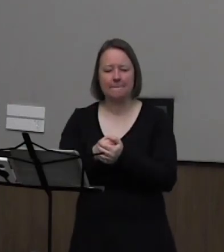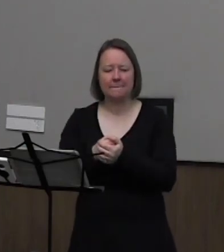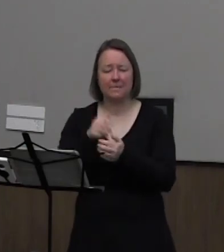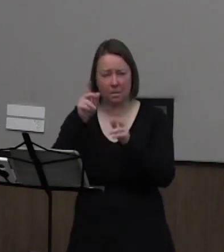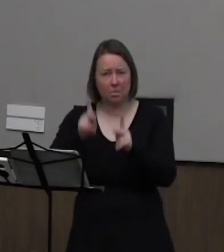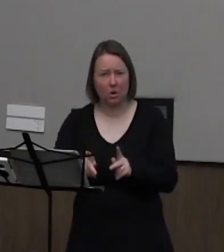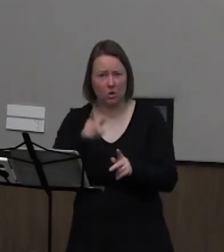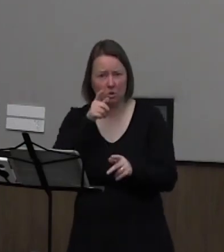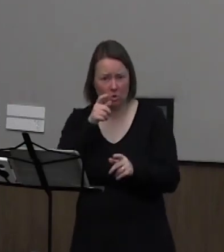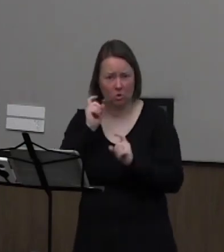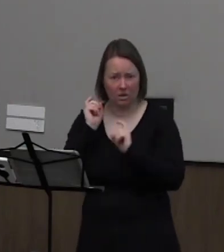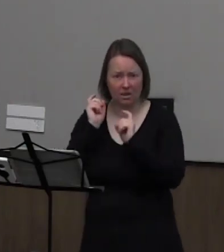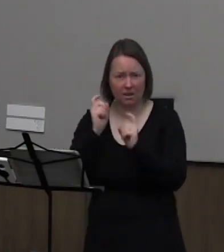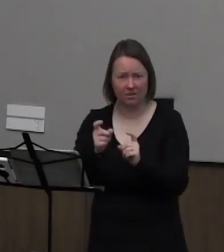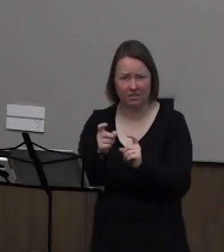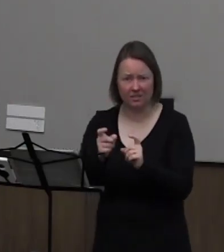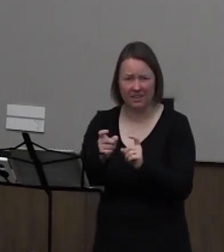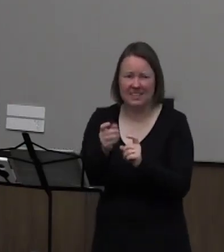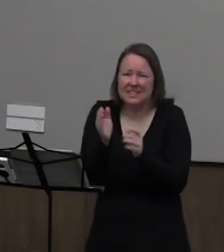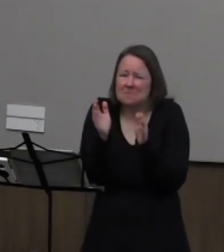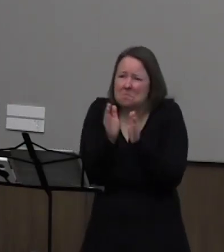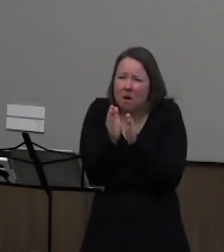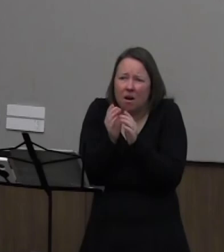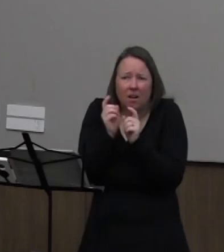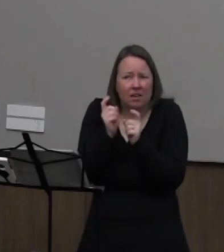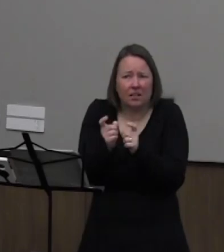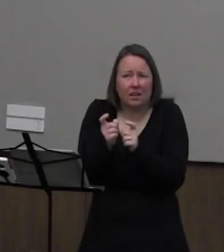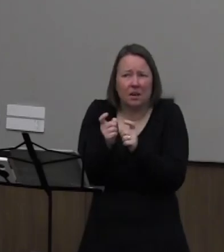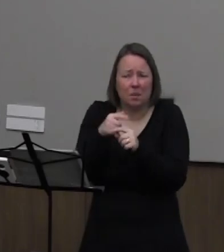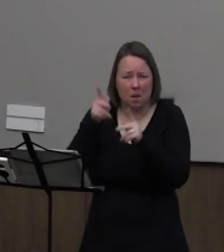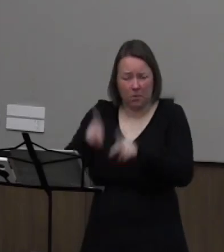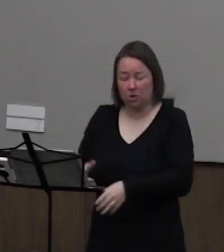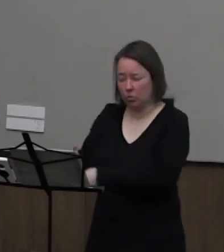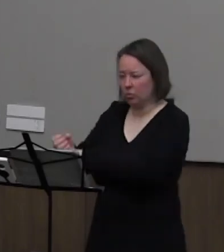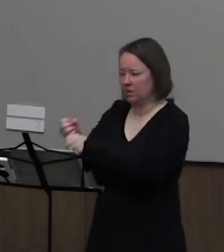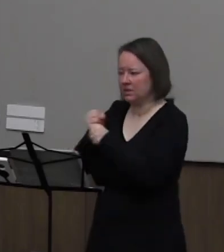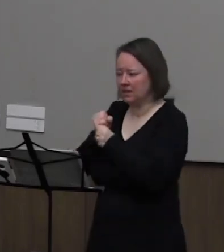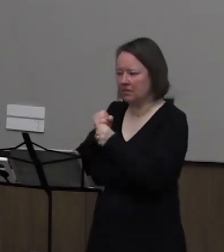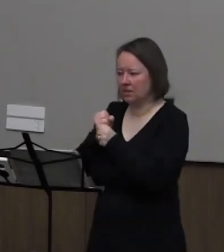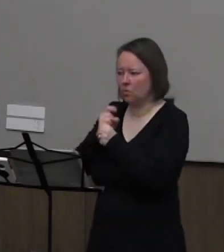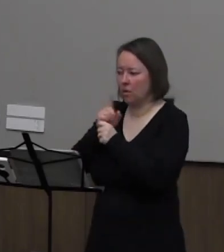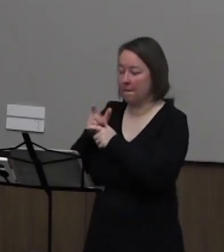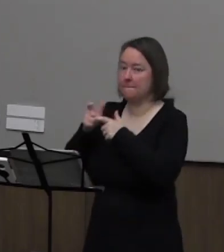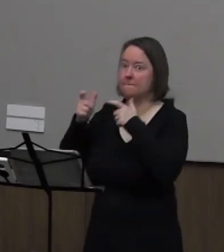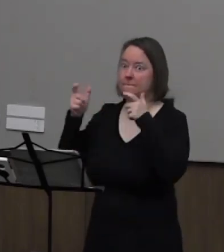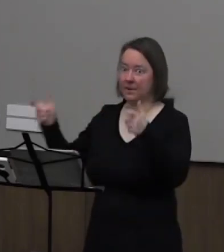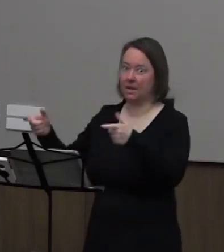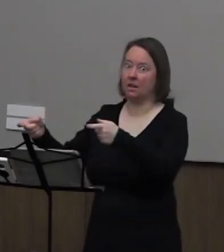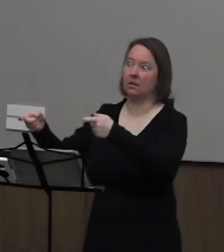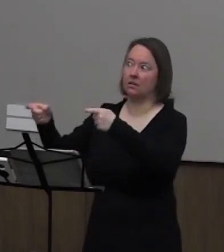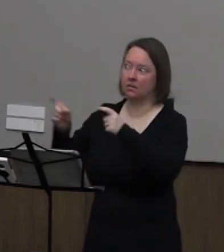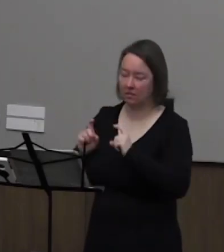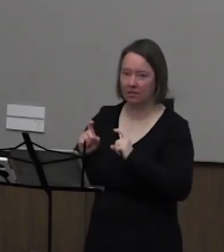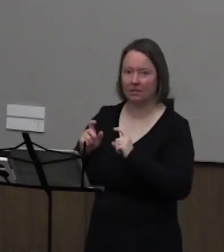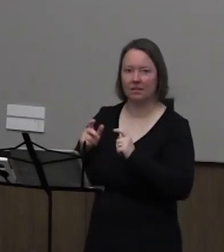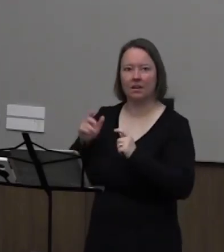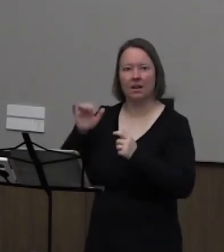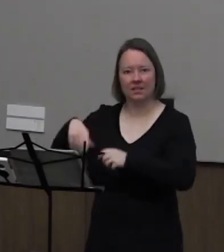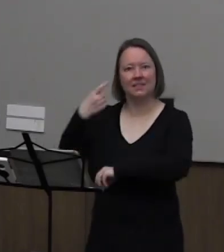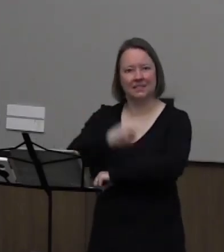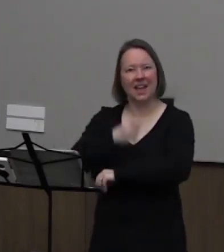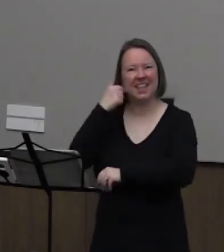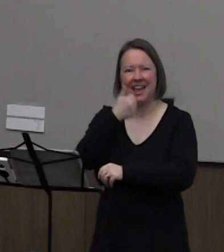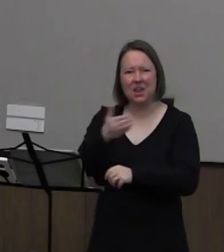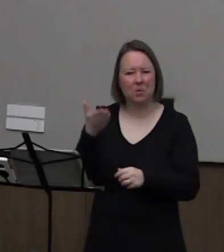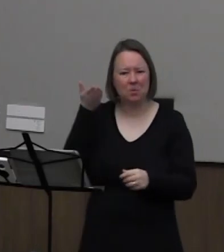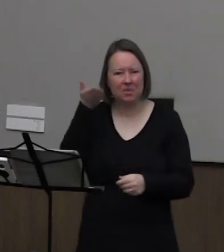that gave the gesture, it was a small gesture. But to the person receiving, it was a big gesture. On this day, I think any one of